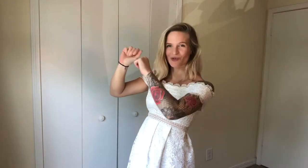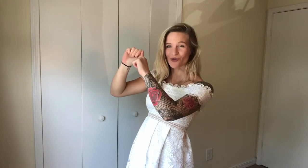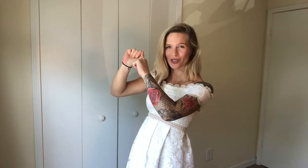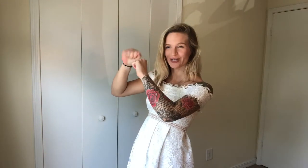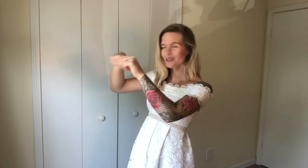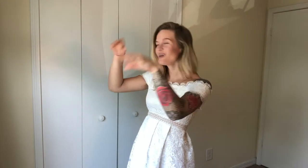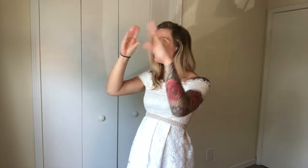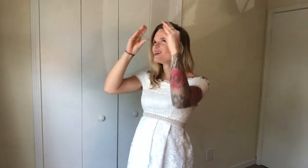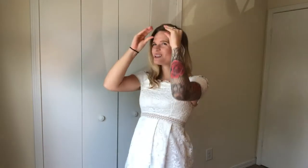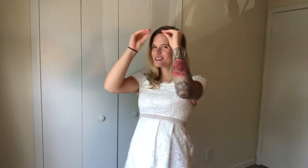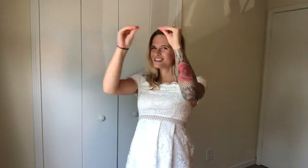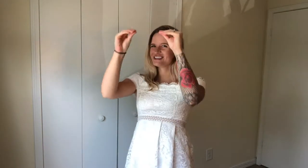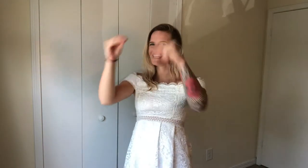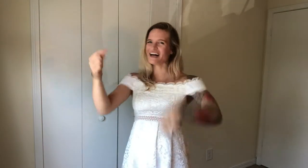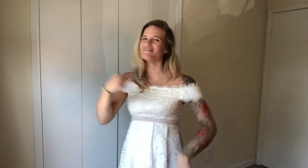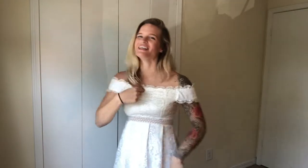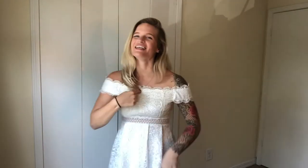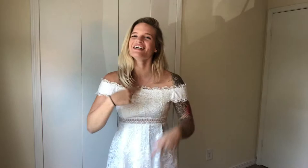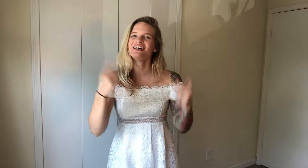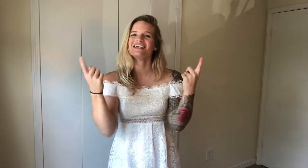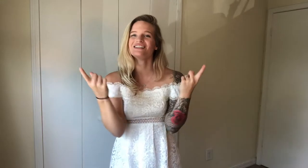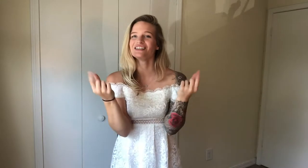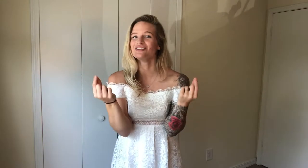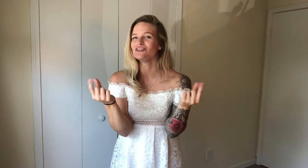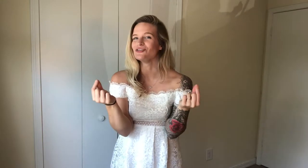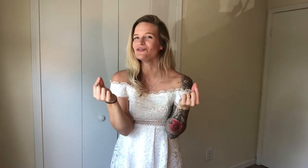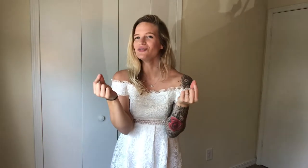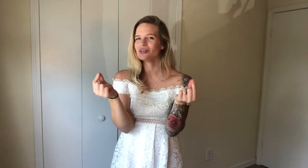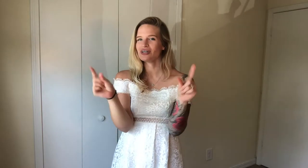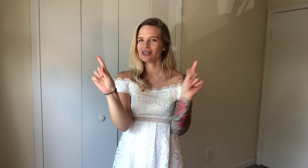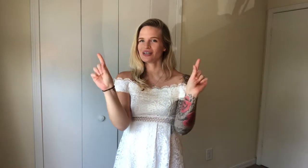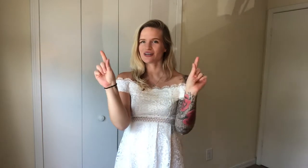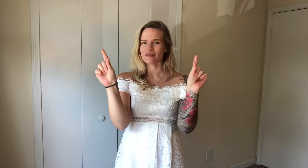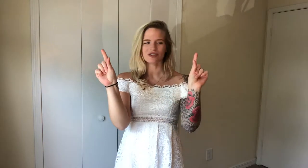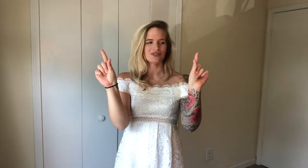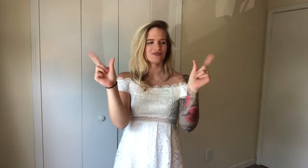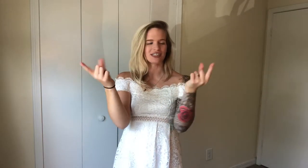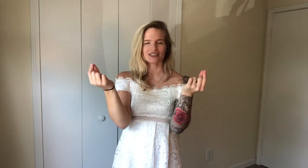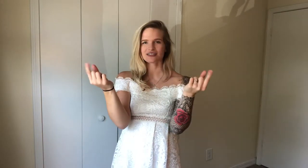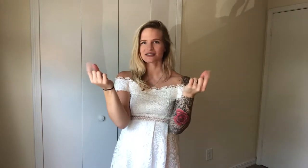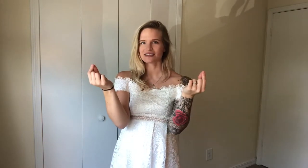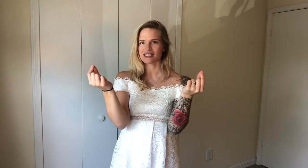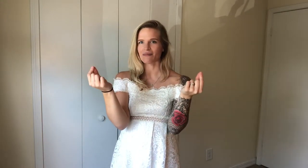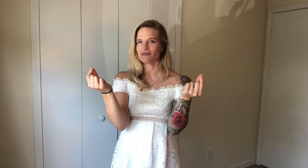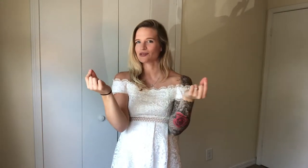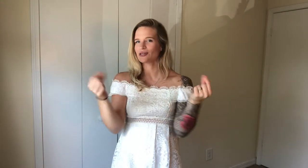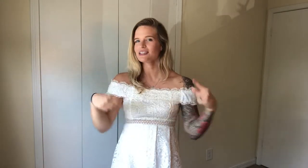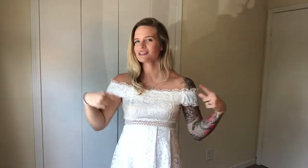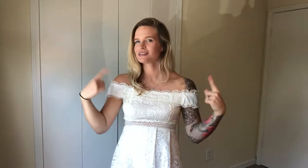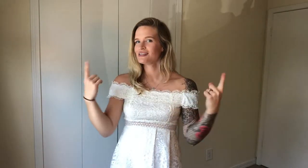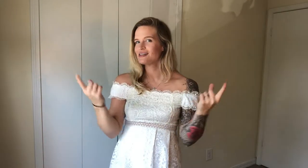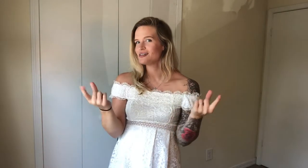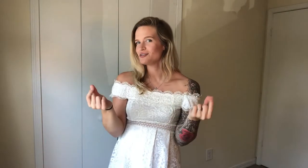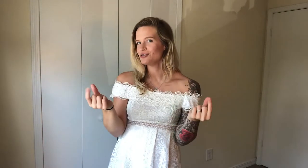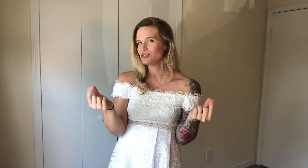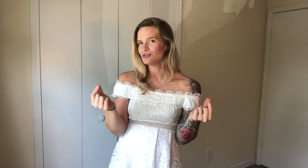the forehead. Taught me to do. Grab your two fingers, tap them twice, do